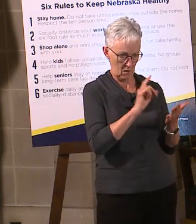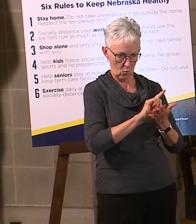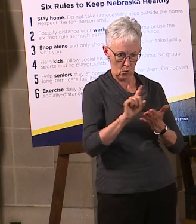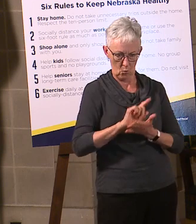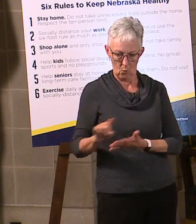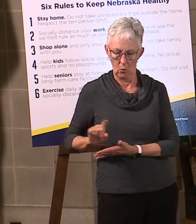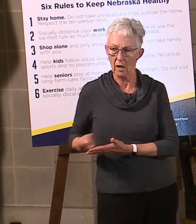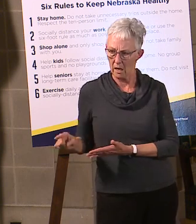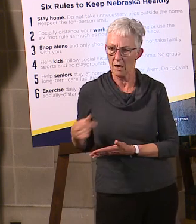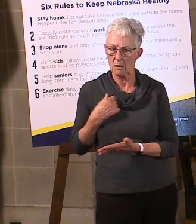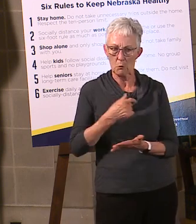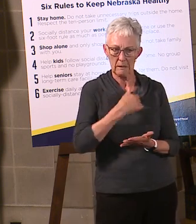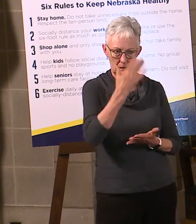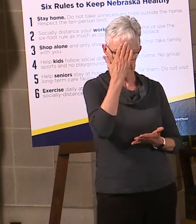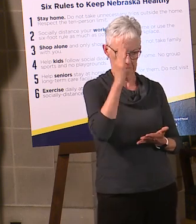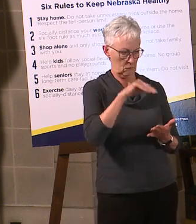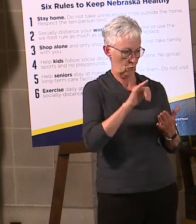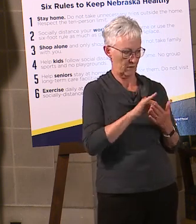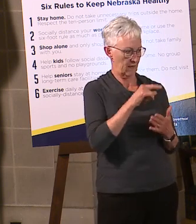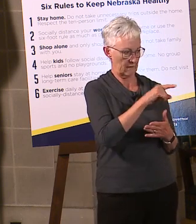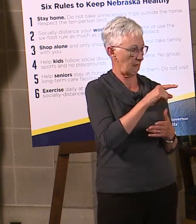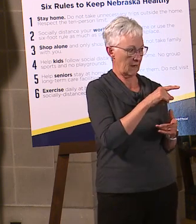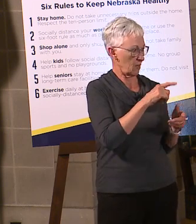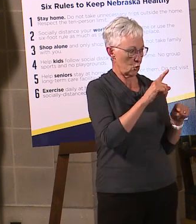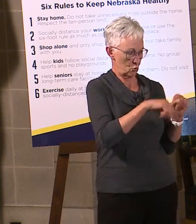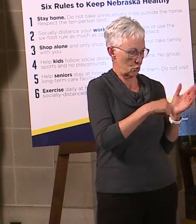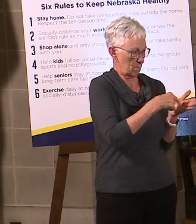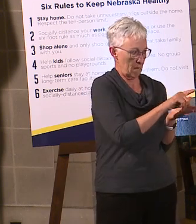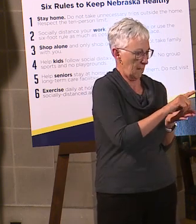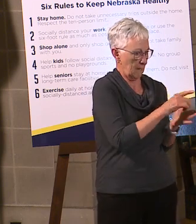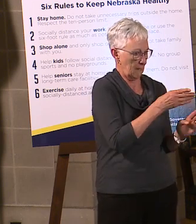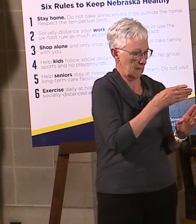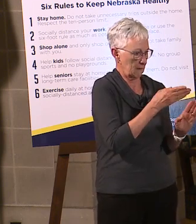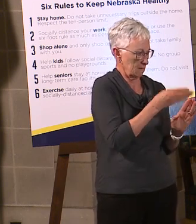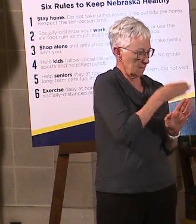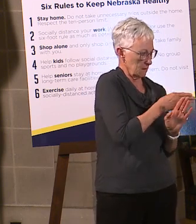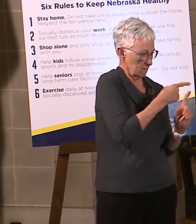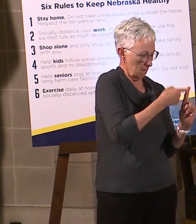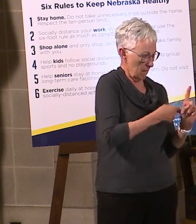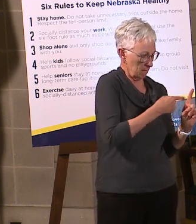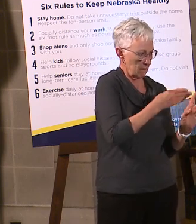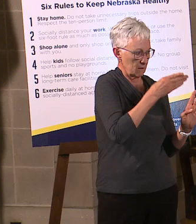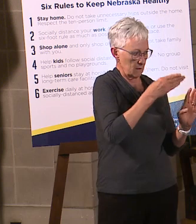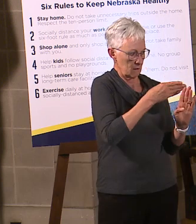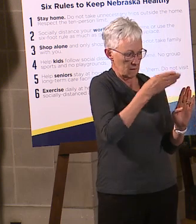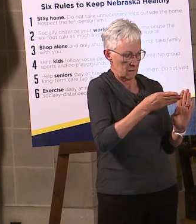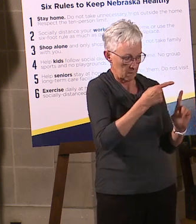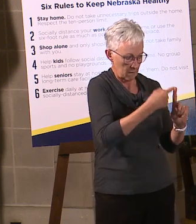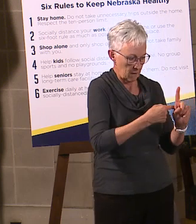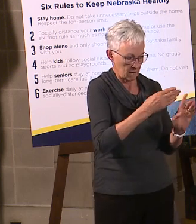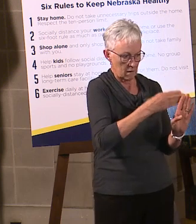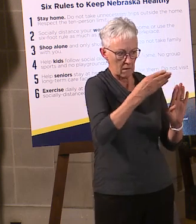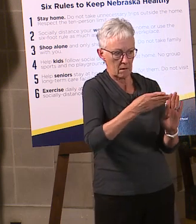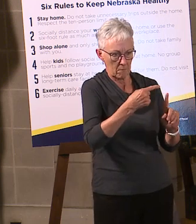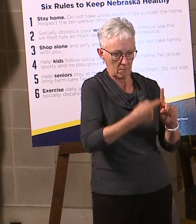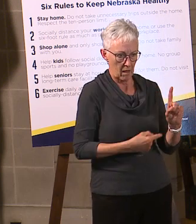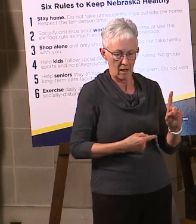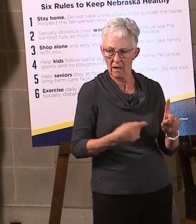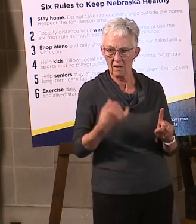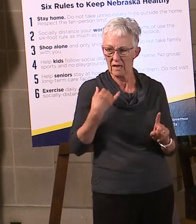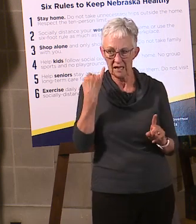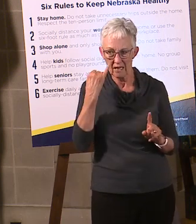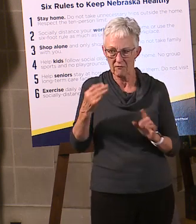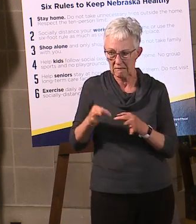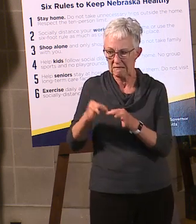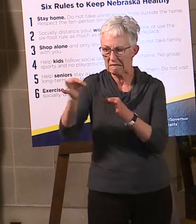first week of April and all the other resources that are out there available, we were concerned that we didn't want renters to fall too far behind